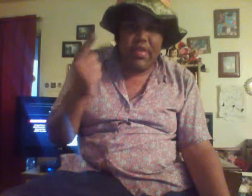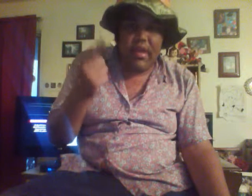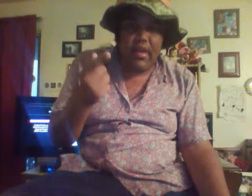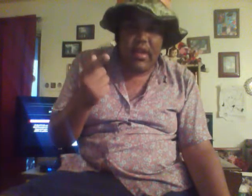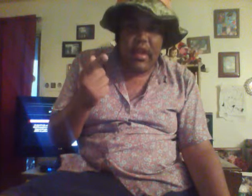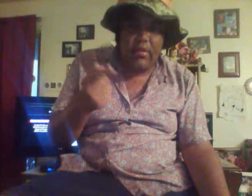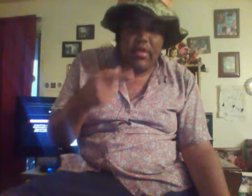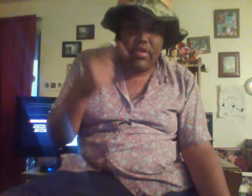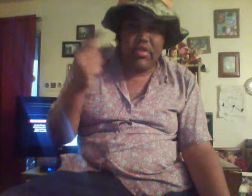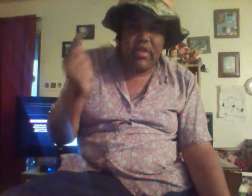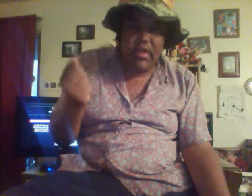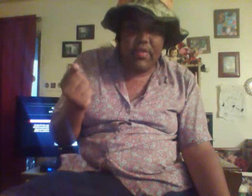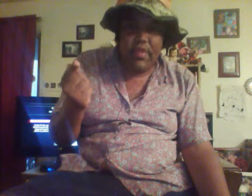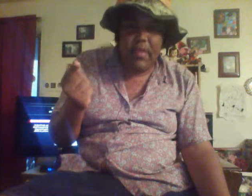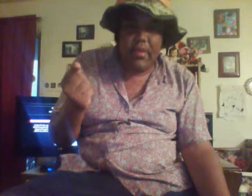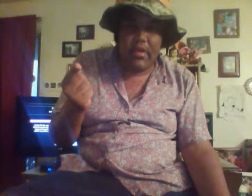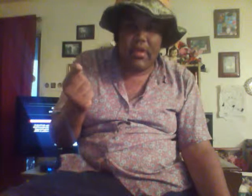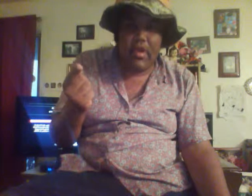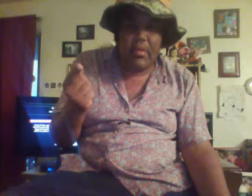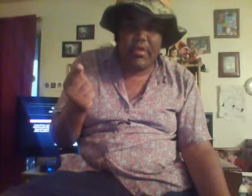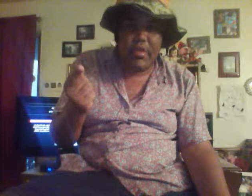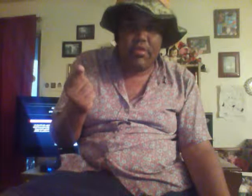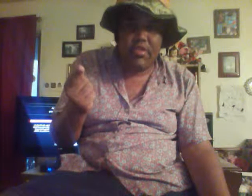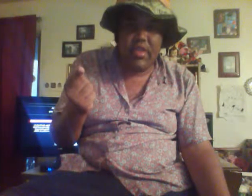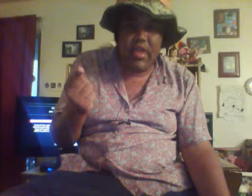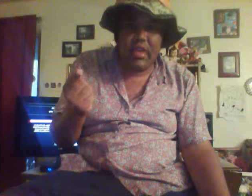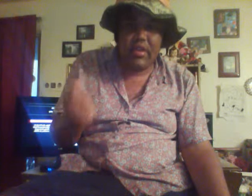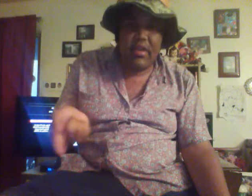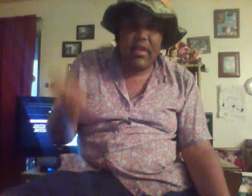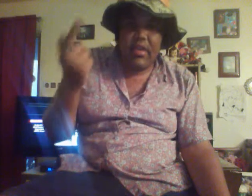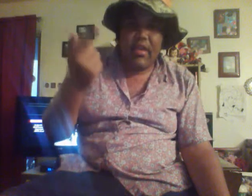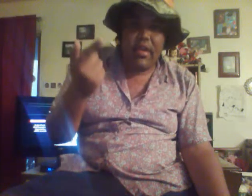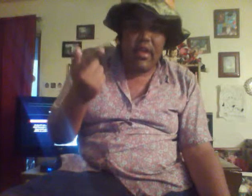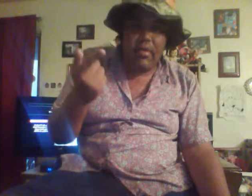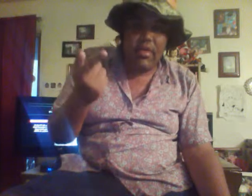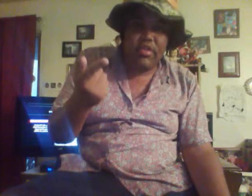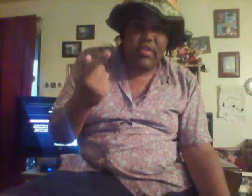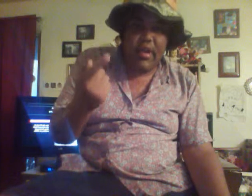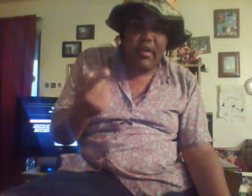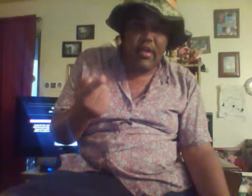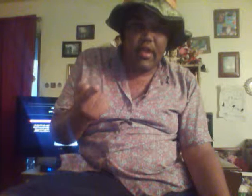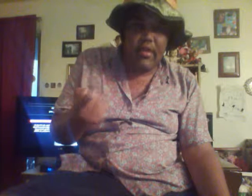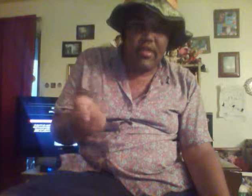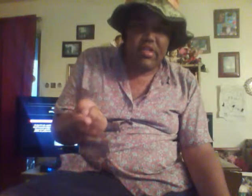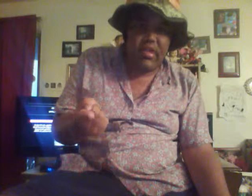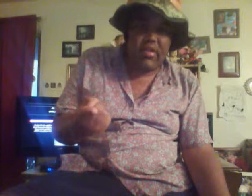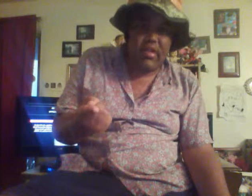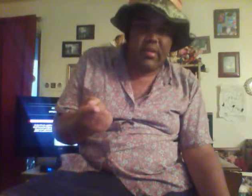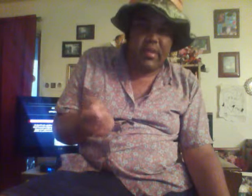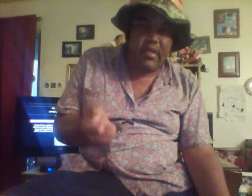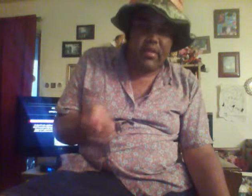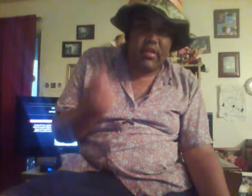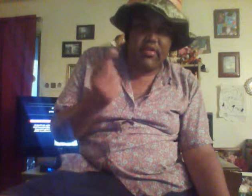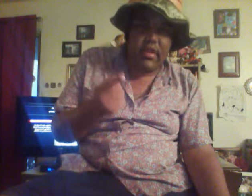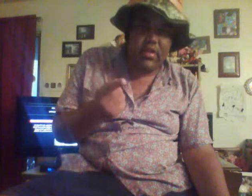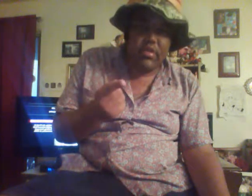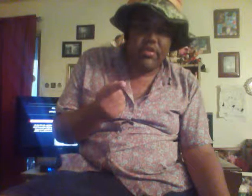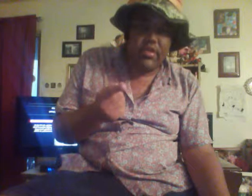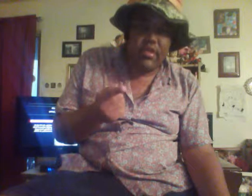sent... He always is seeing them in a comatose state and always hearing about the advances for